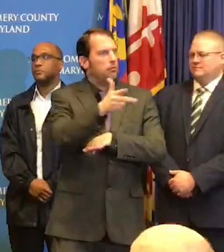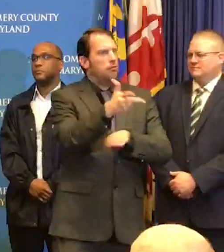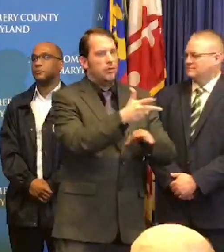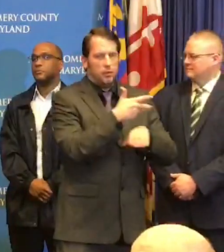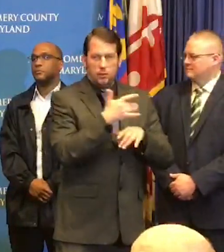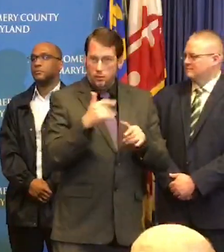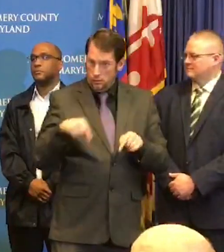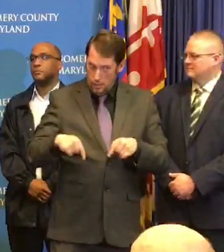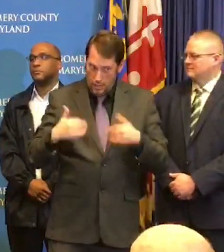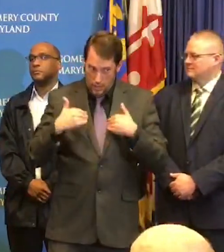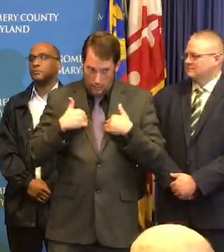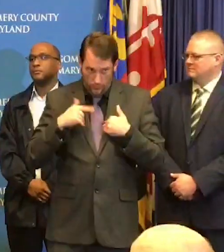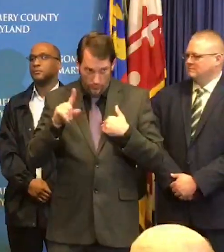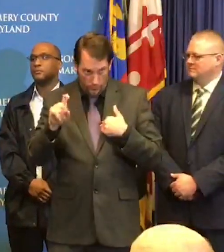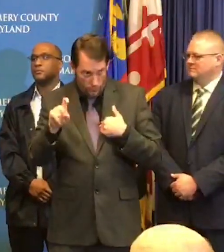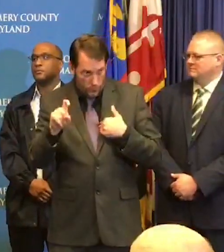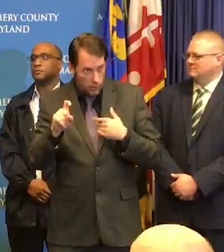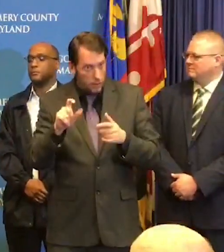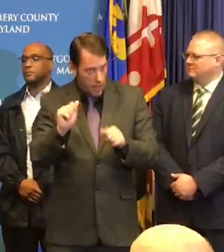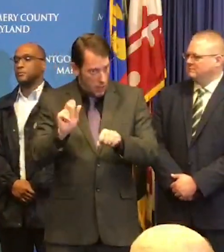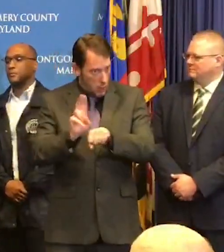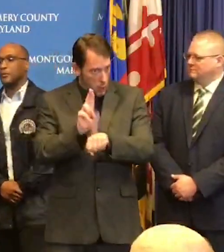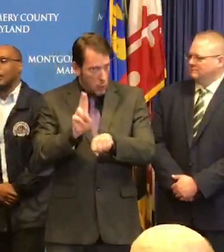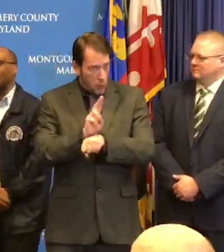all were able to obtain the testing equipment